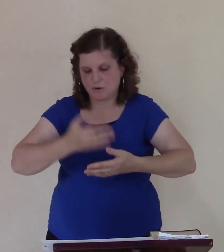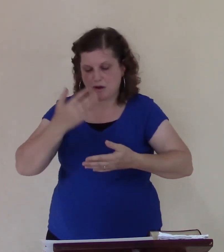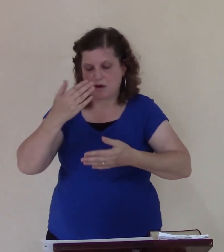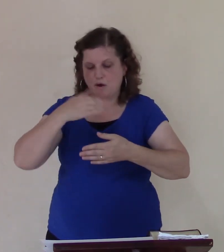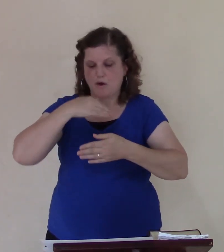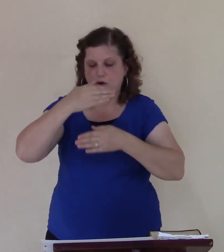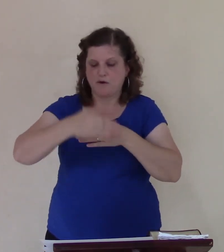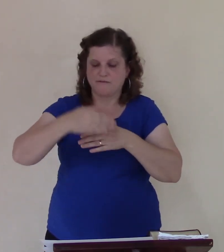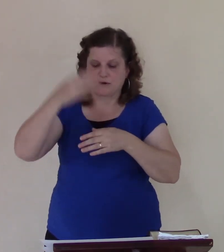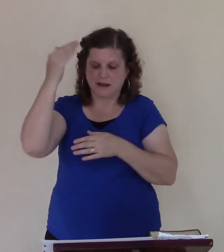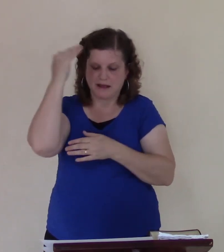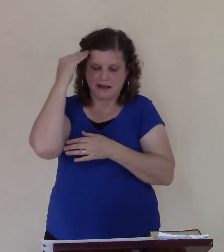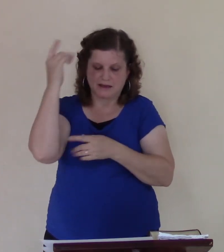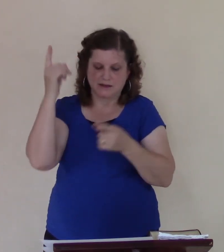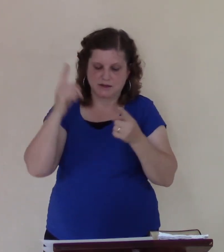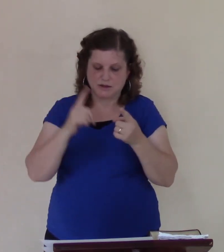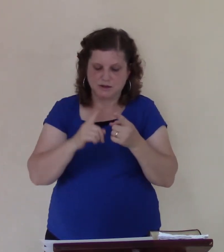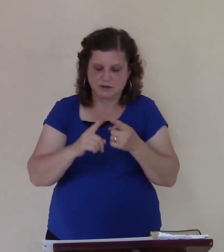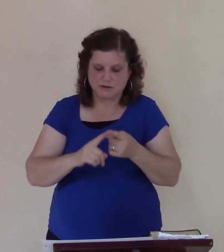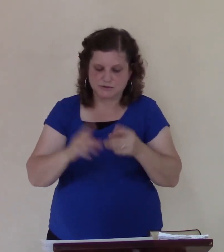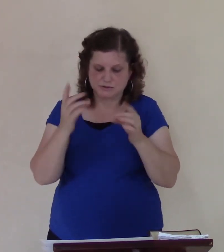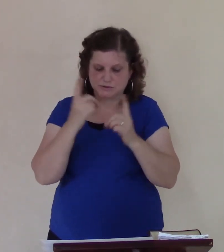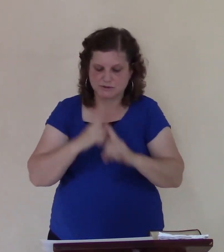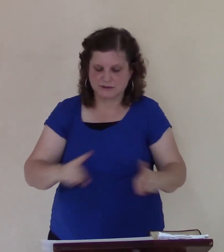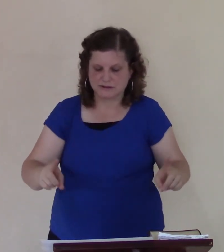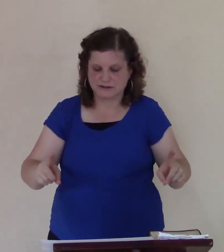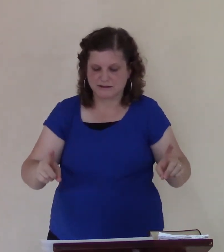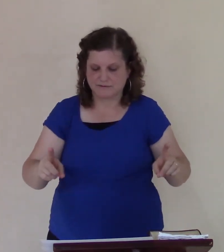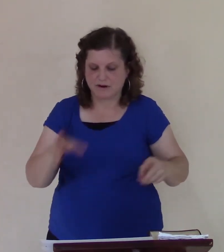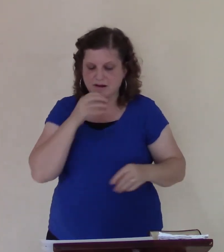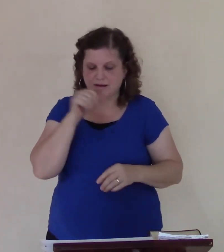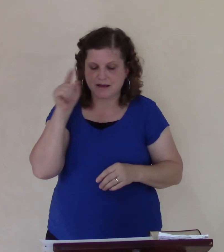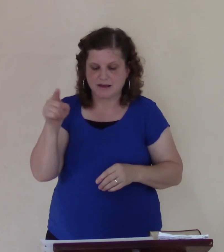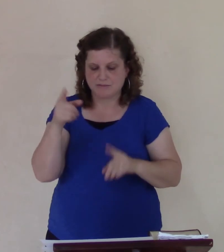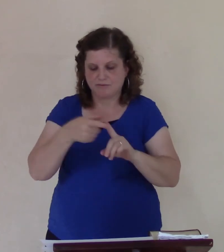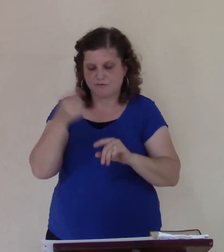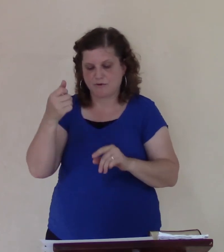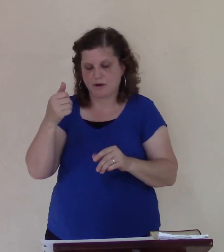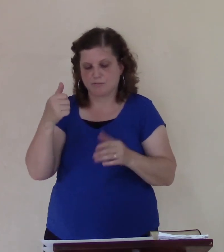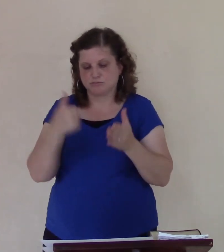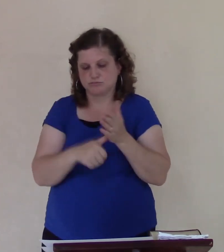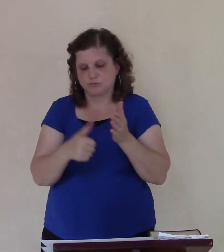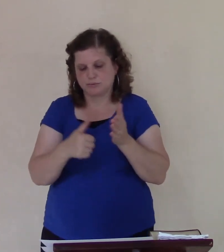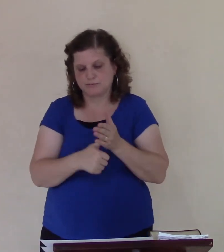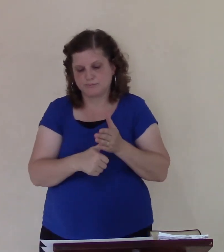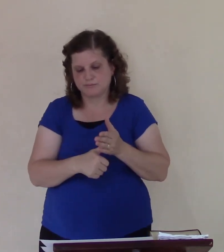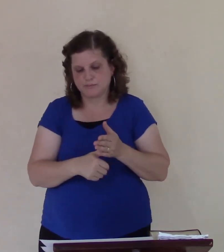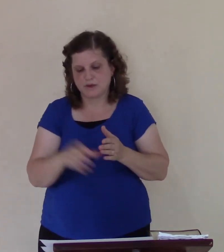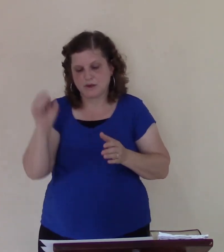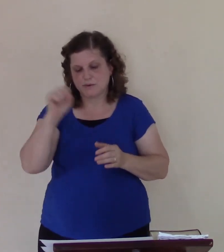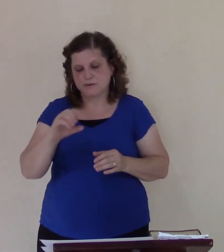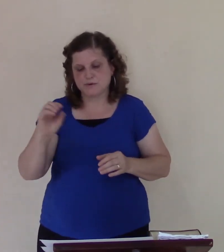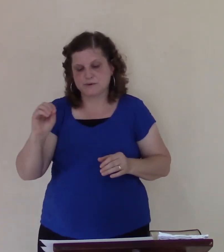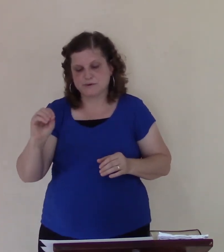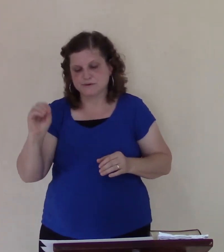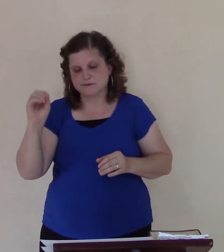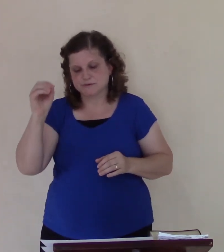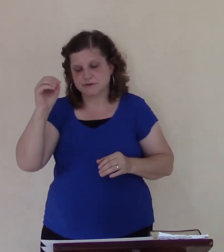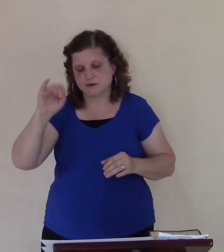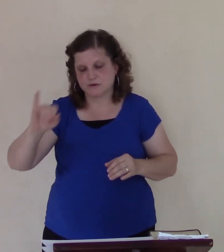and it came to pass from the son of the rise that God prepared prepared him him and the son beat upon the head of Jonah and the head